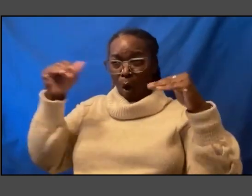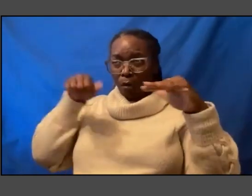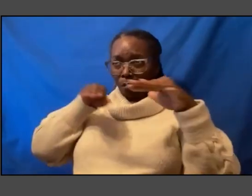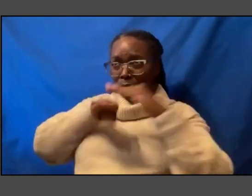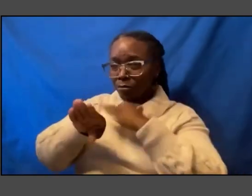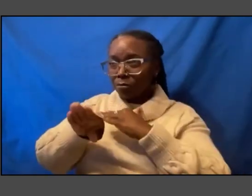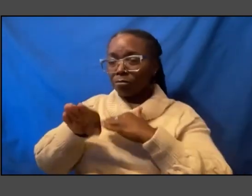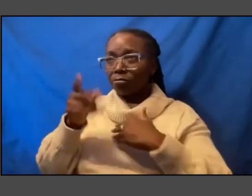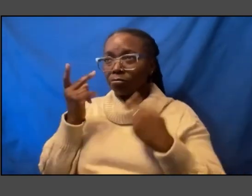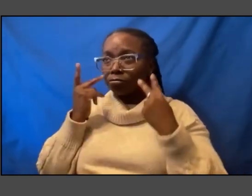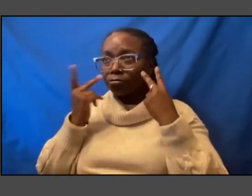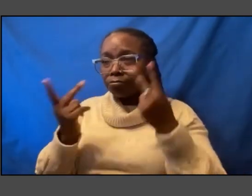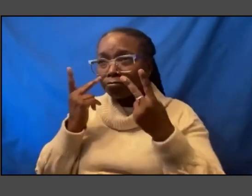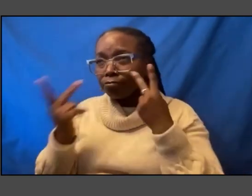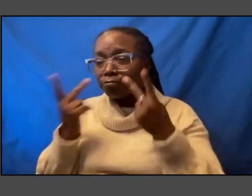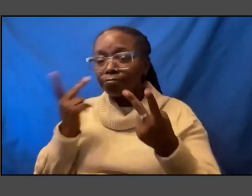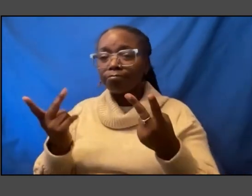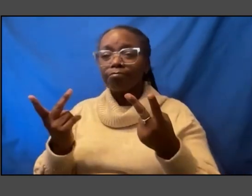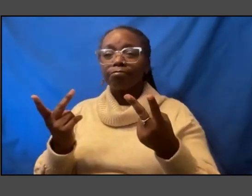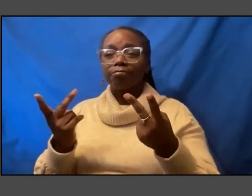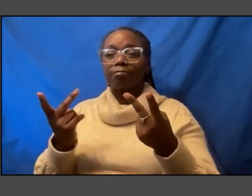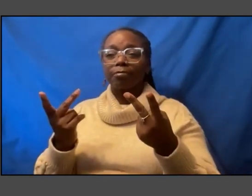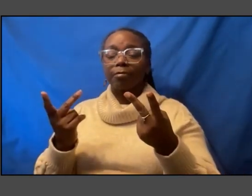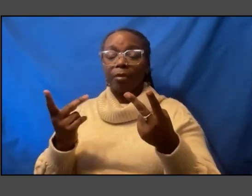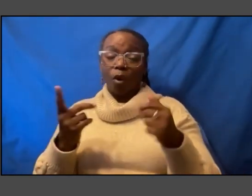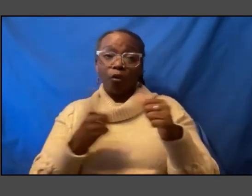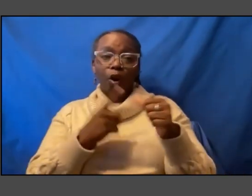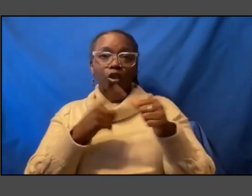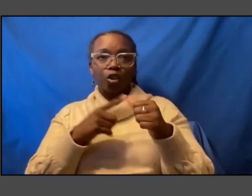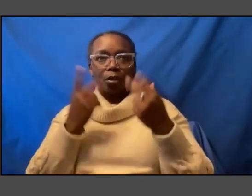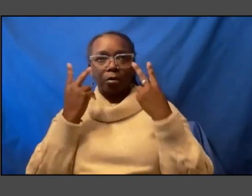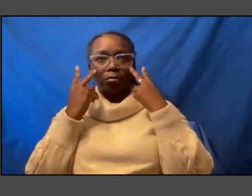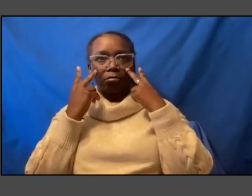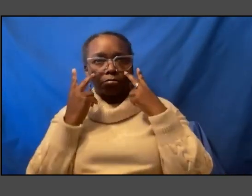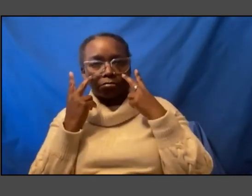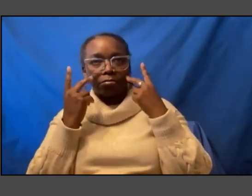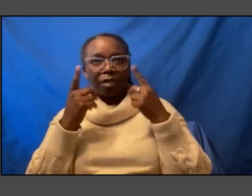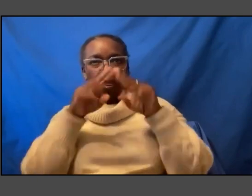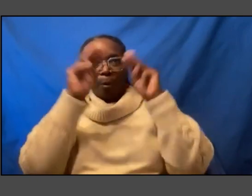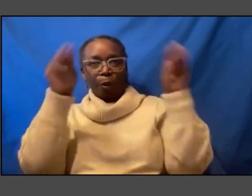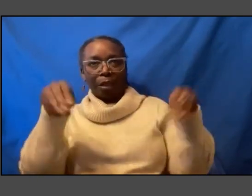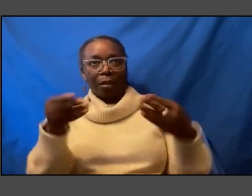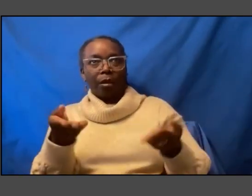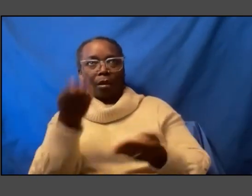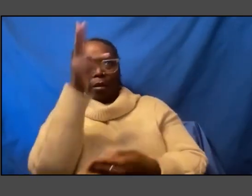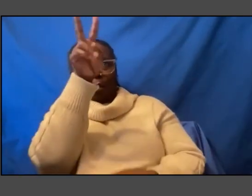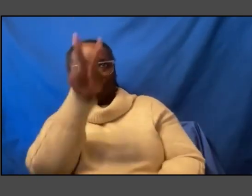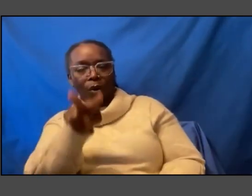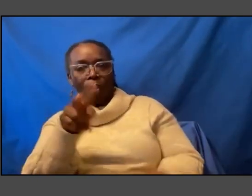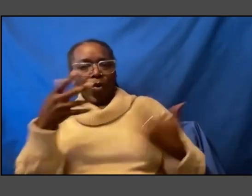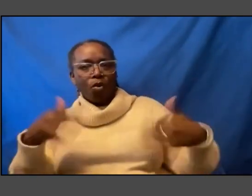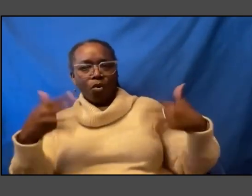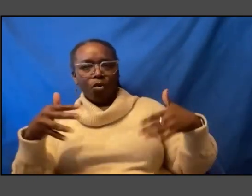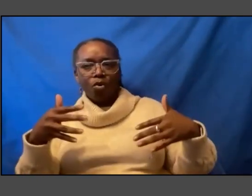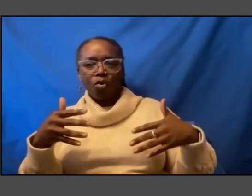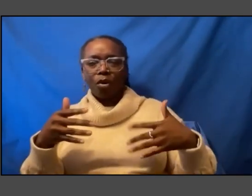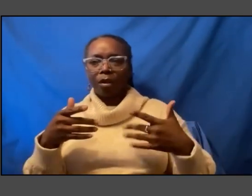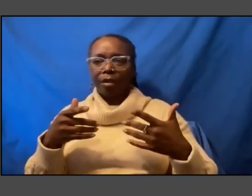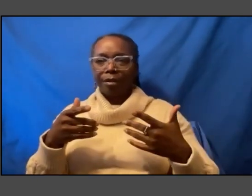you know first of all to behold the museum you know to see it in its you know beauty and cultural integrity